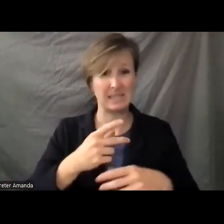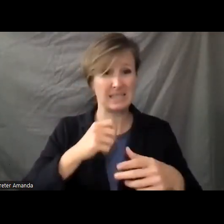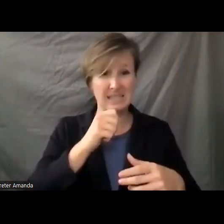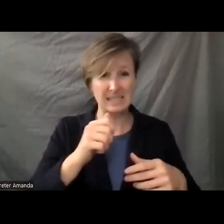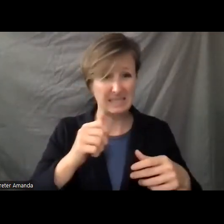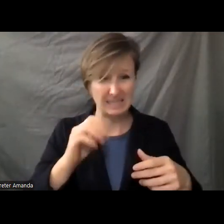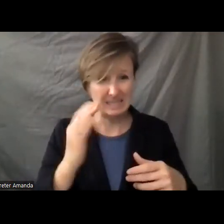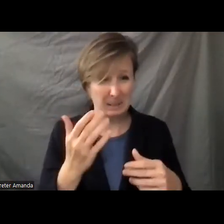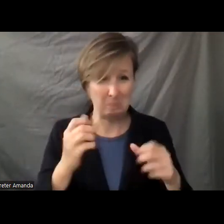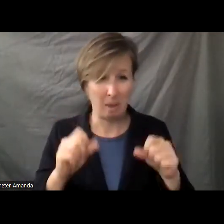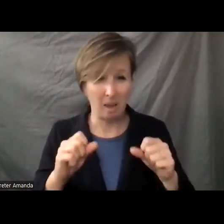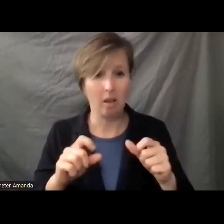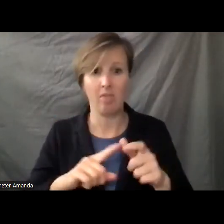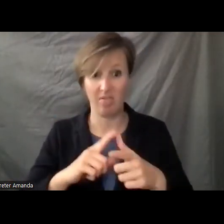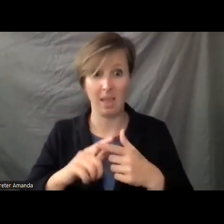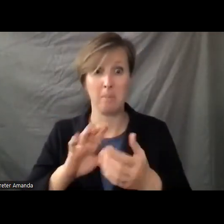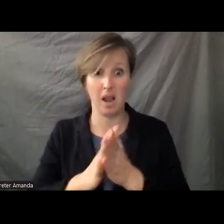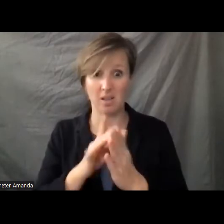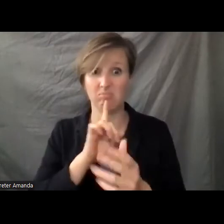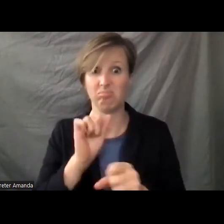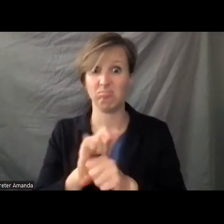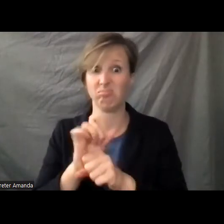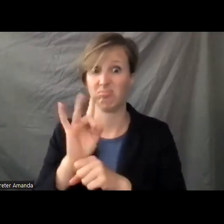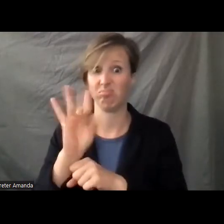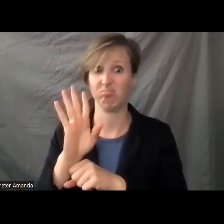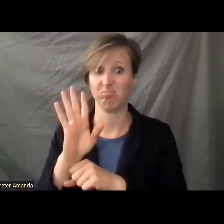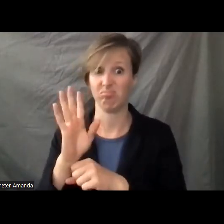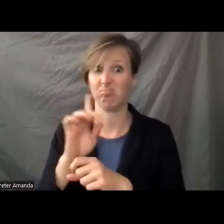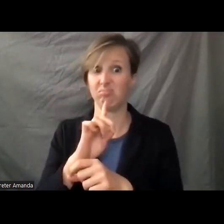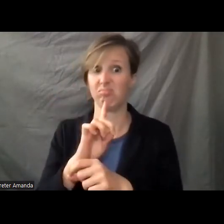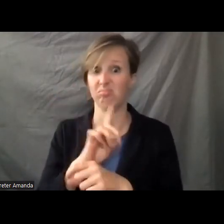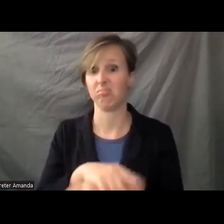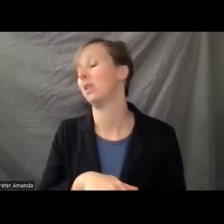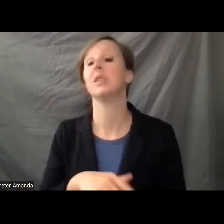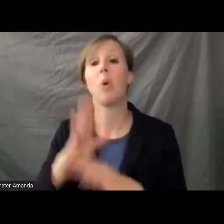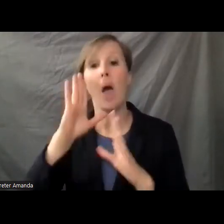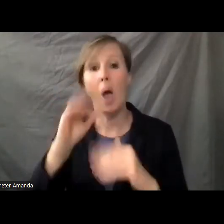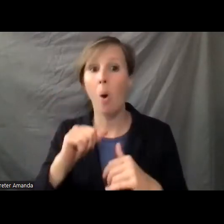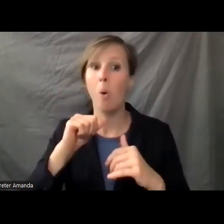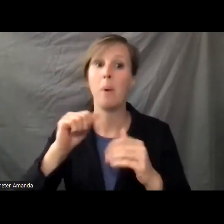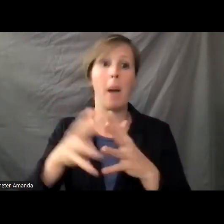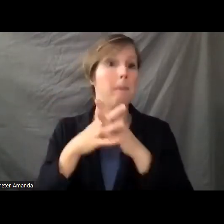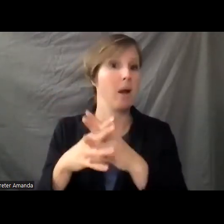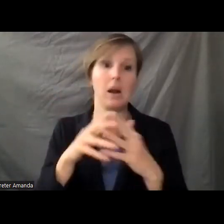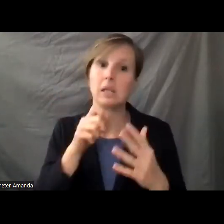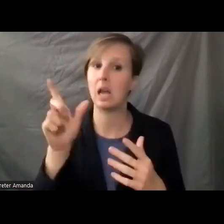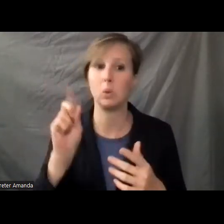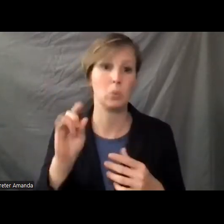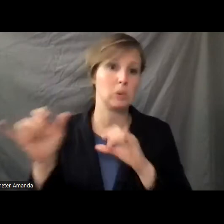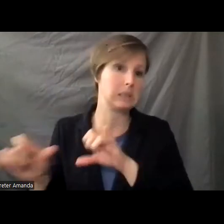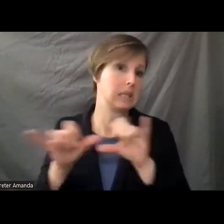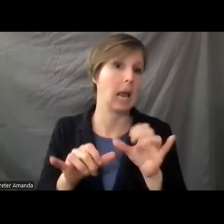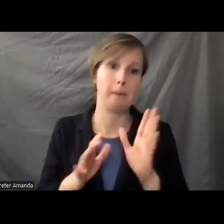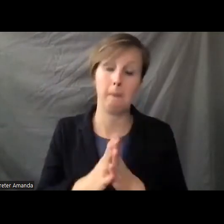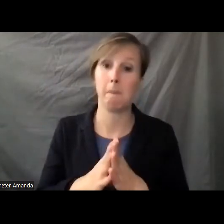horror. And so I hope that's not the, you know, the slippery slope that America is headed towards, but it's